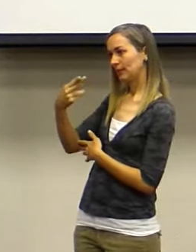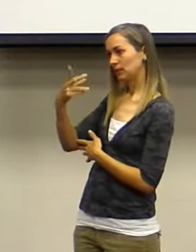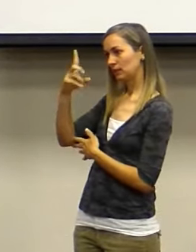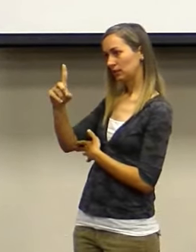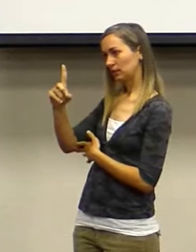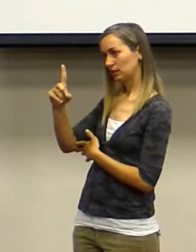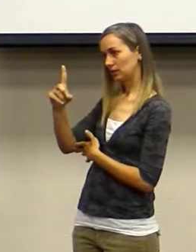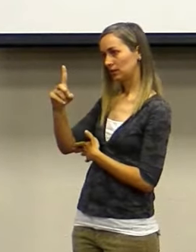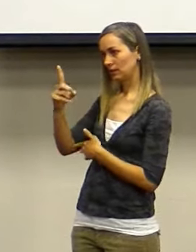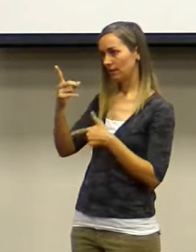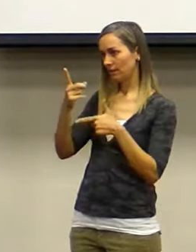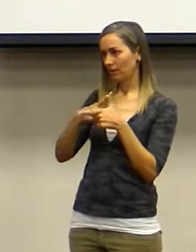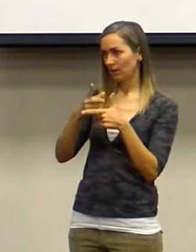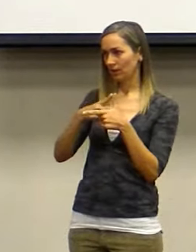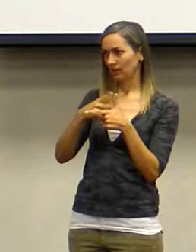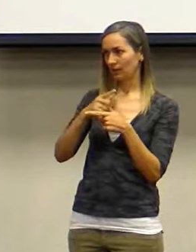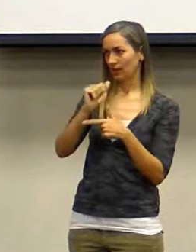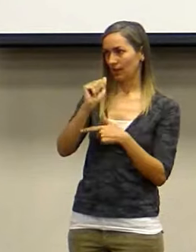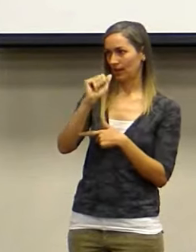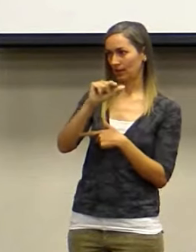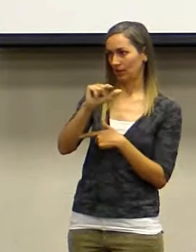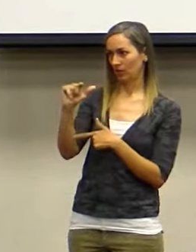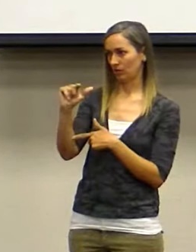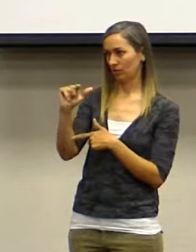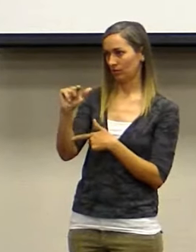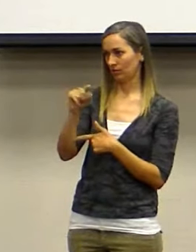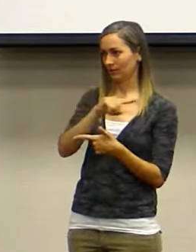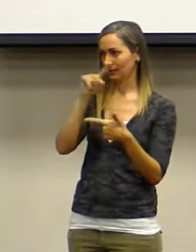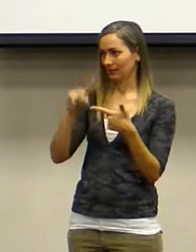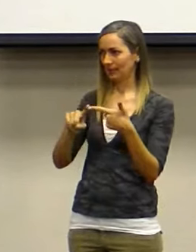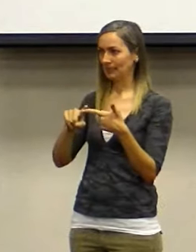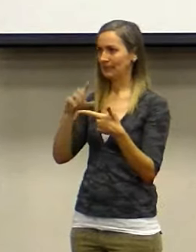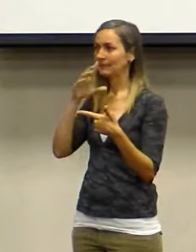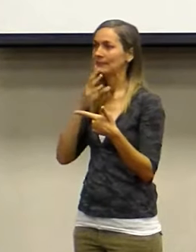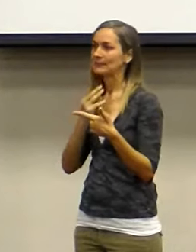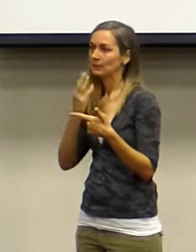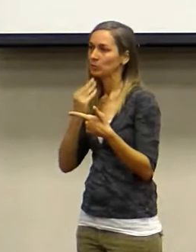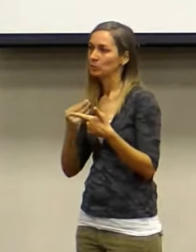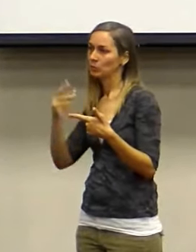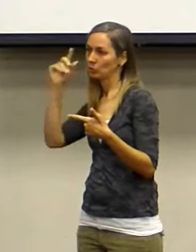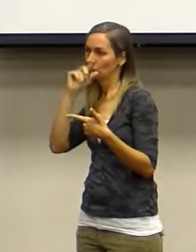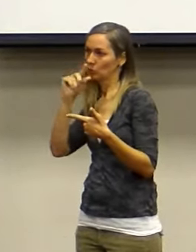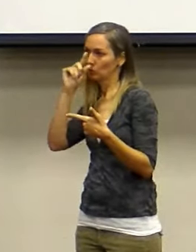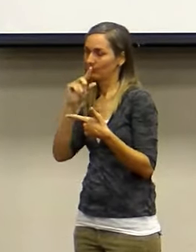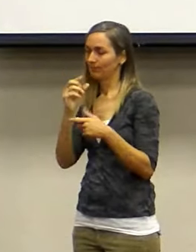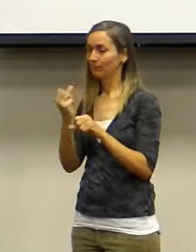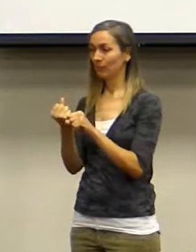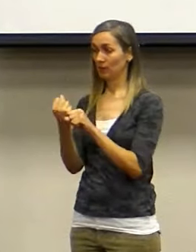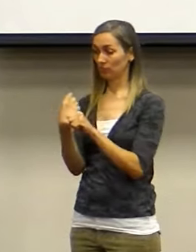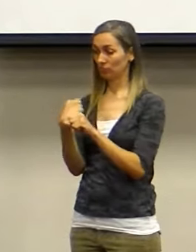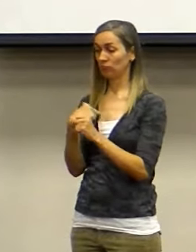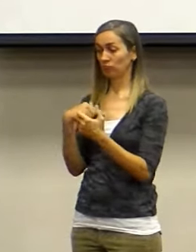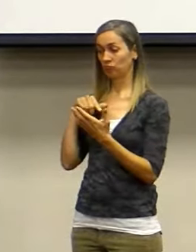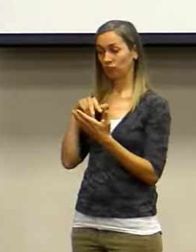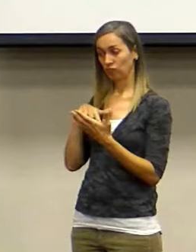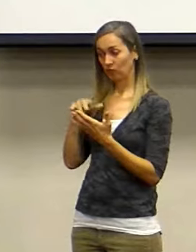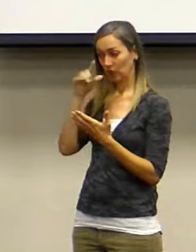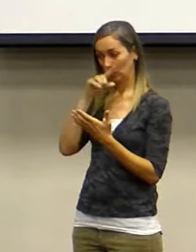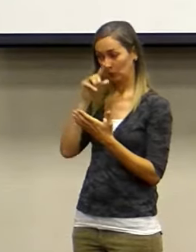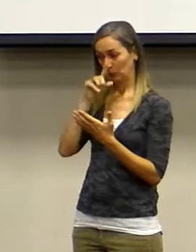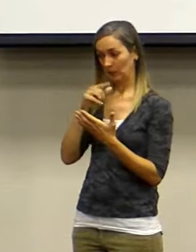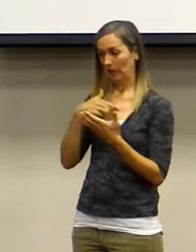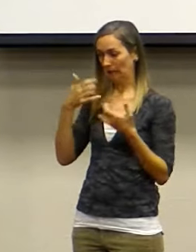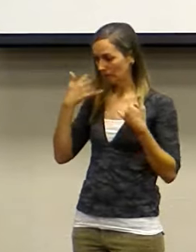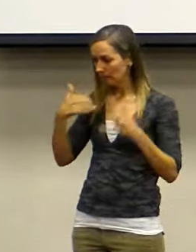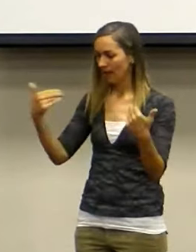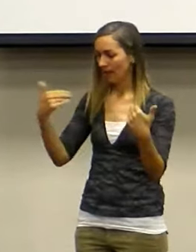agriculture, and another in Hebrew and Greek. Now, I had Greek last year. I'm still having flashback.